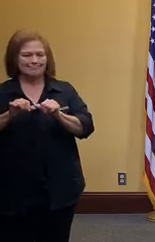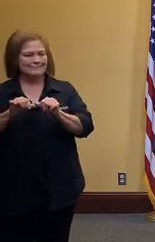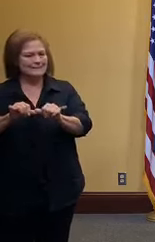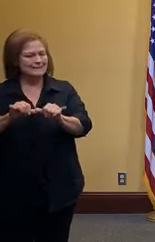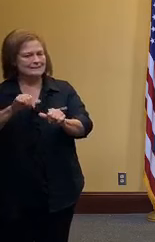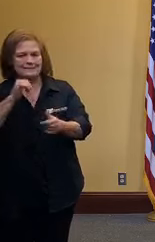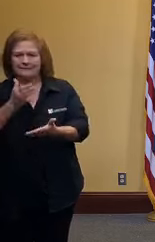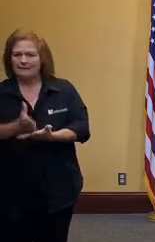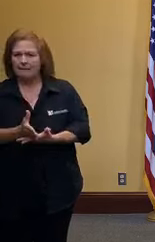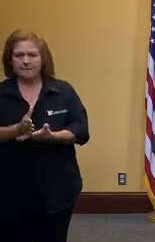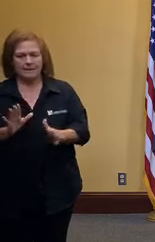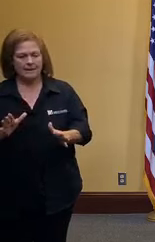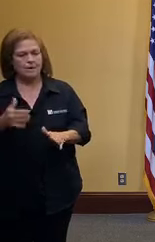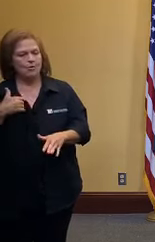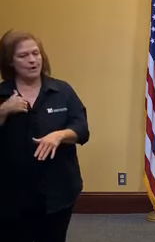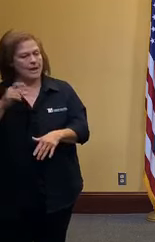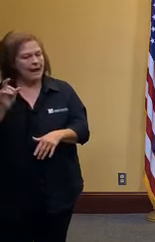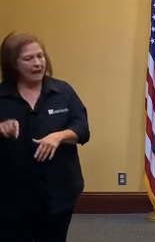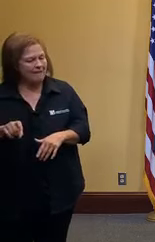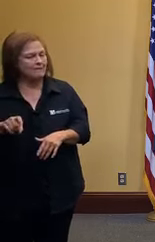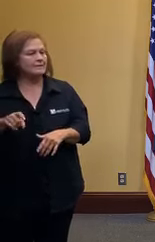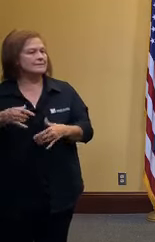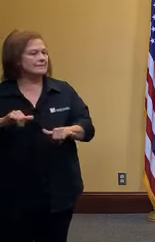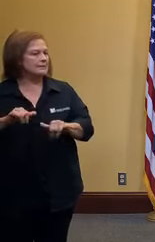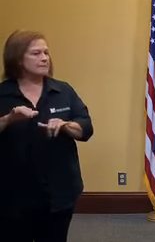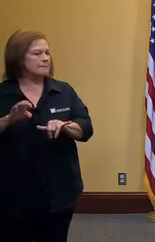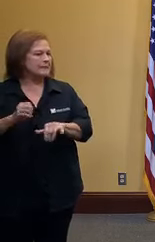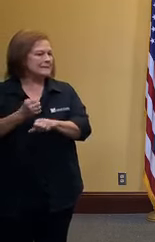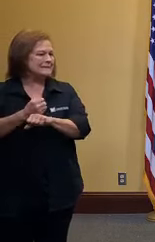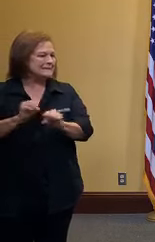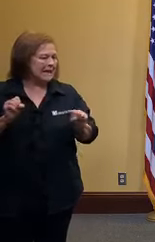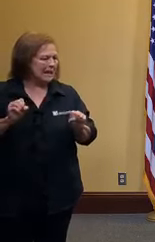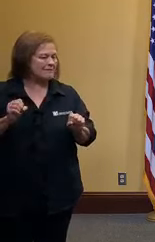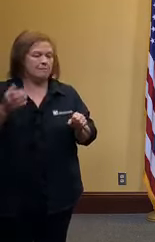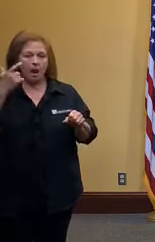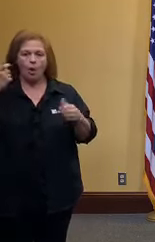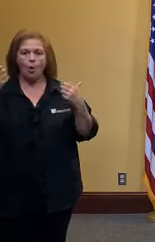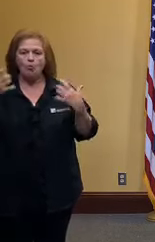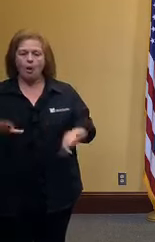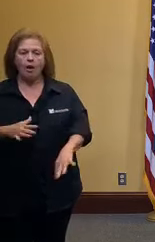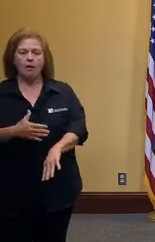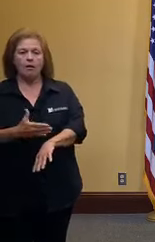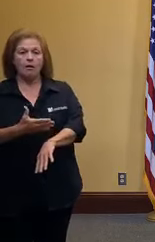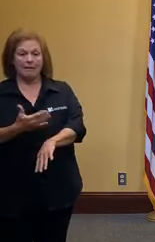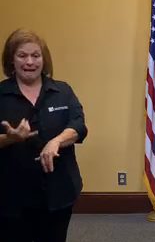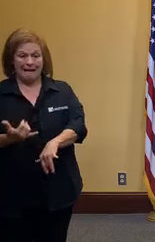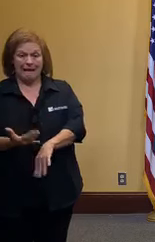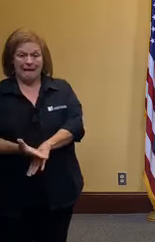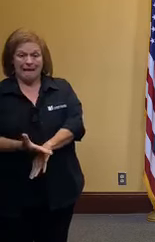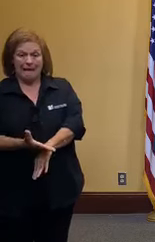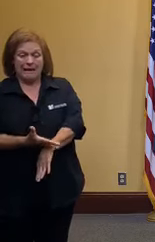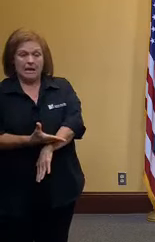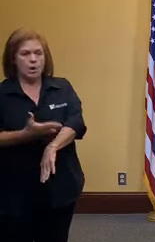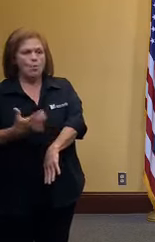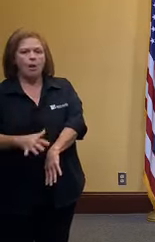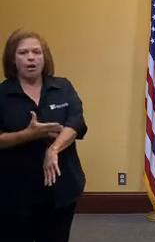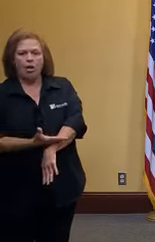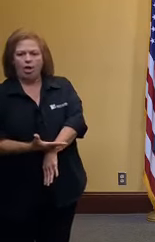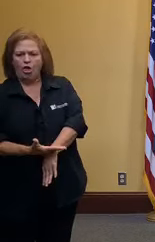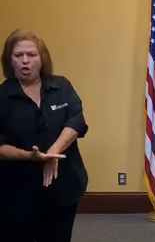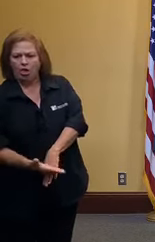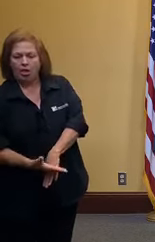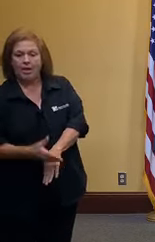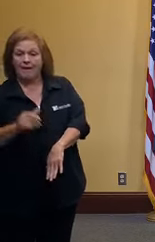phase one cautiously and safely we won't have to go back to where we are now and we can continue on to phase two